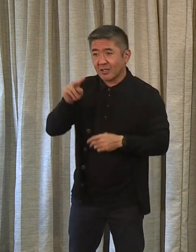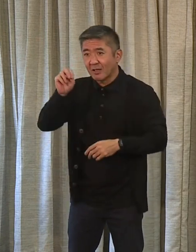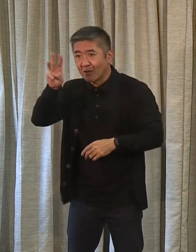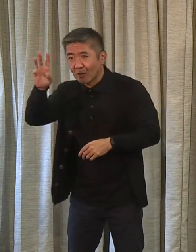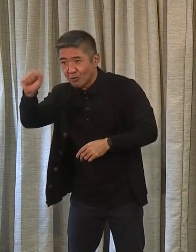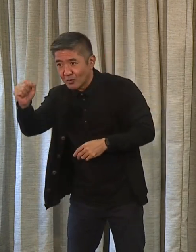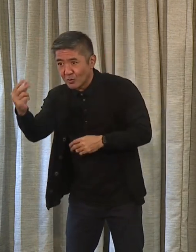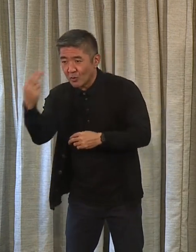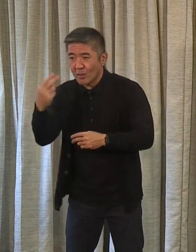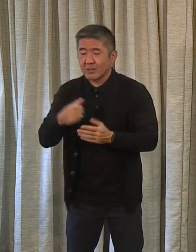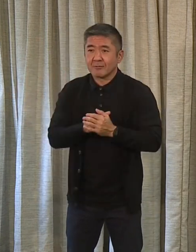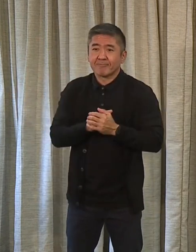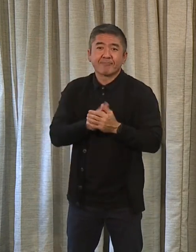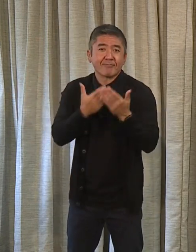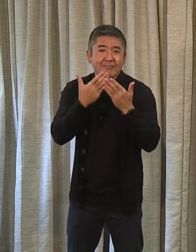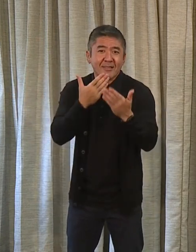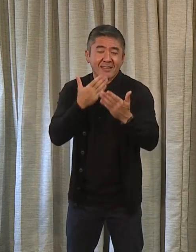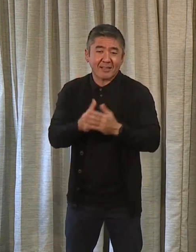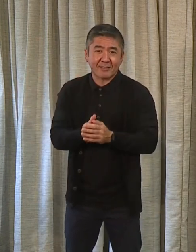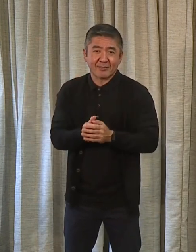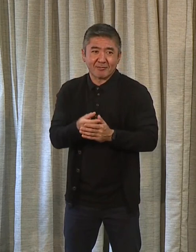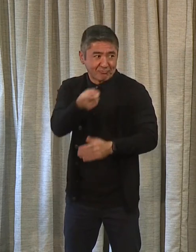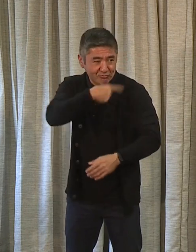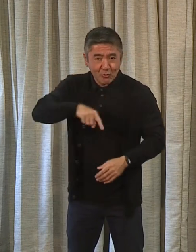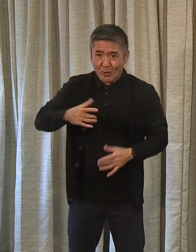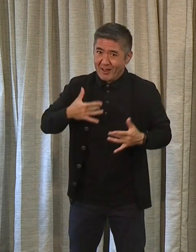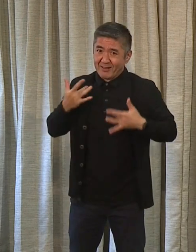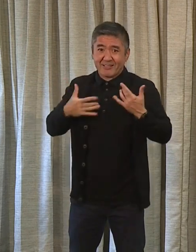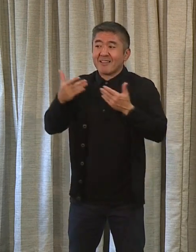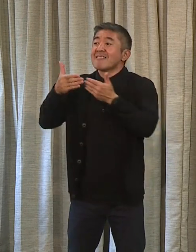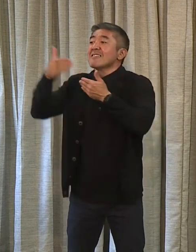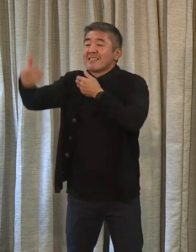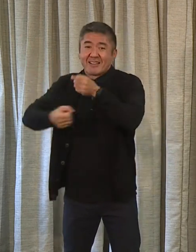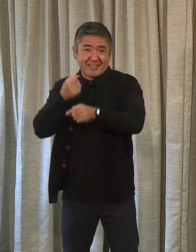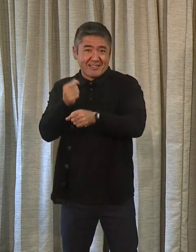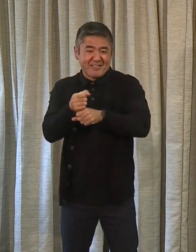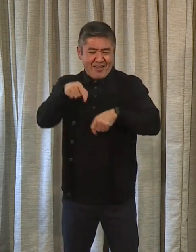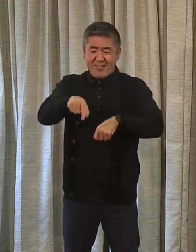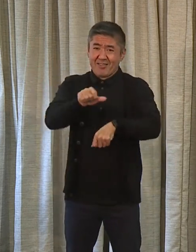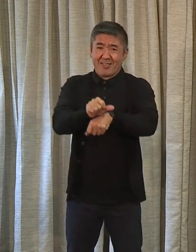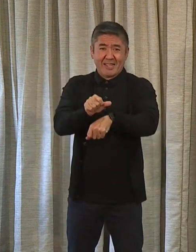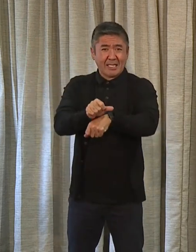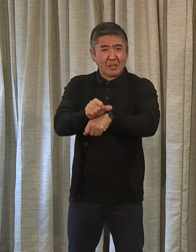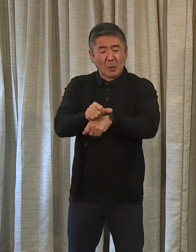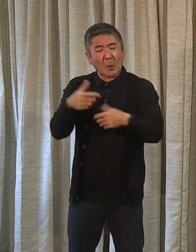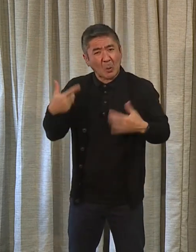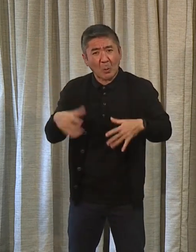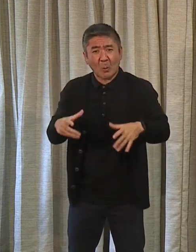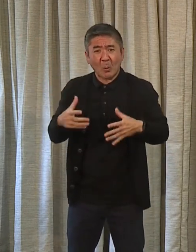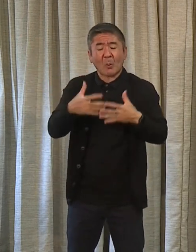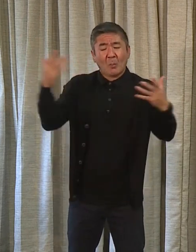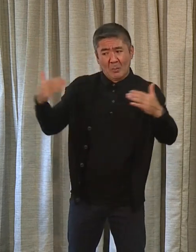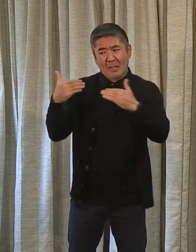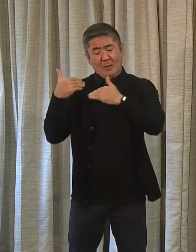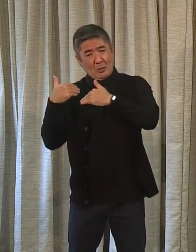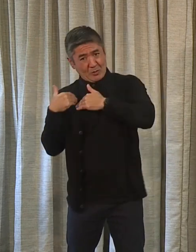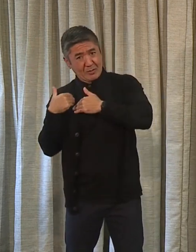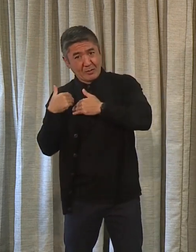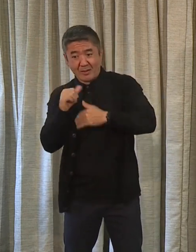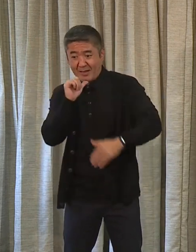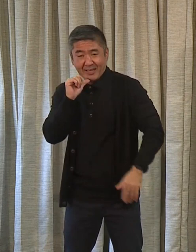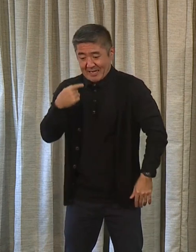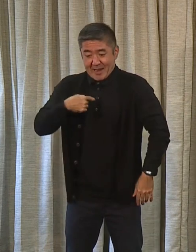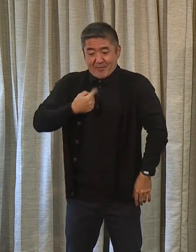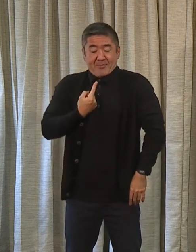everybody else, I thank you. We're excited about the year ahead. This job has an amazing sense of responsibility attached to it, not just